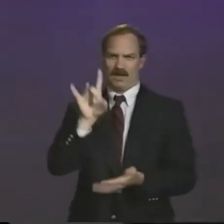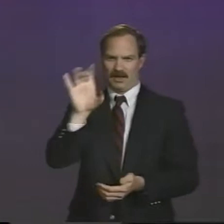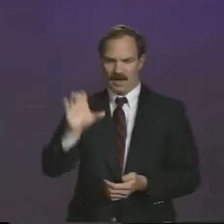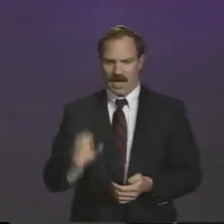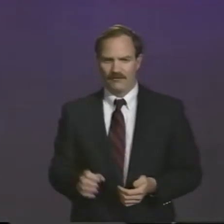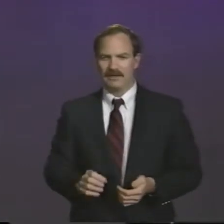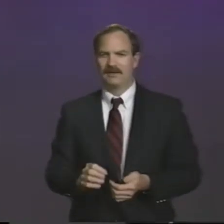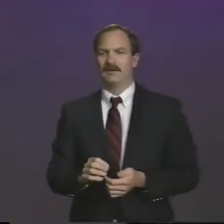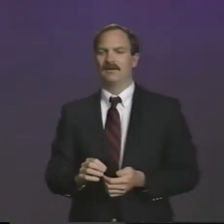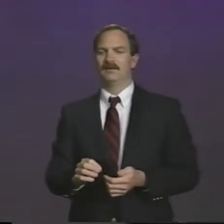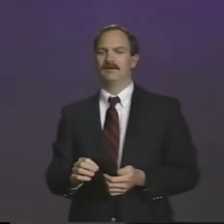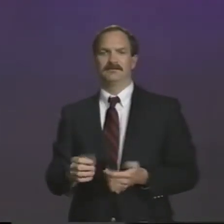cost as much as $4,800.